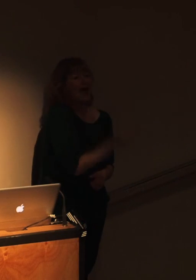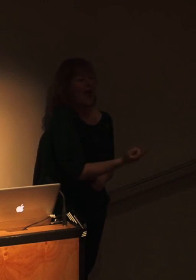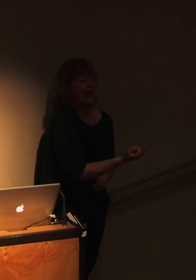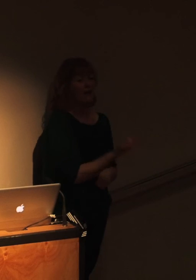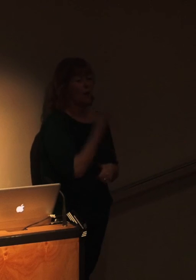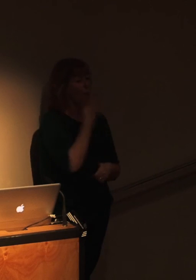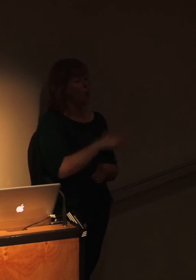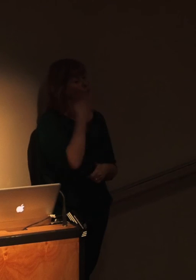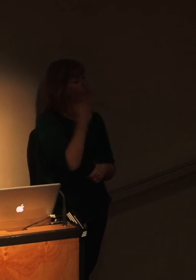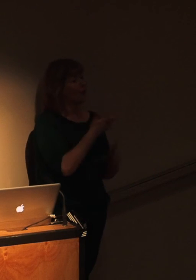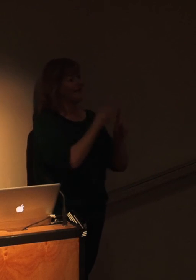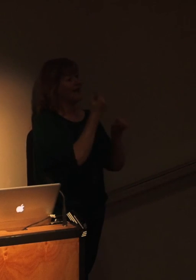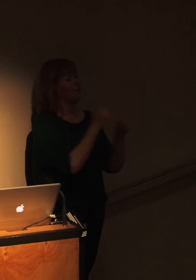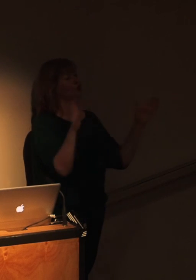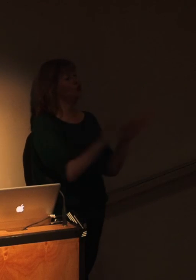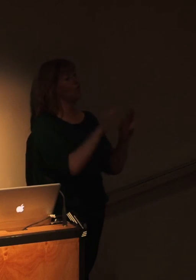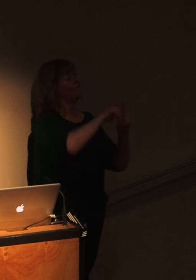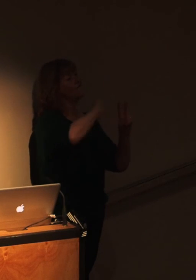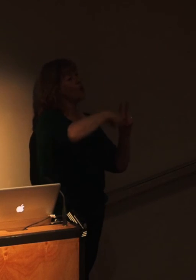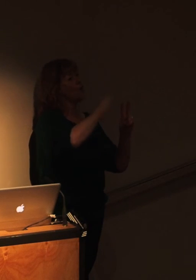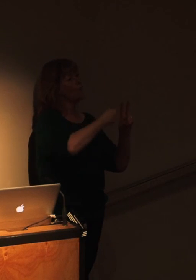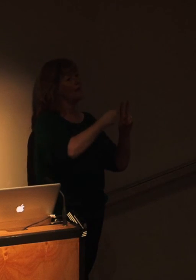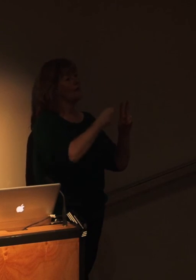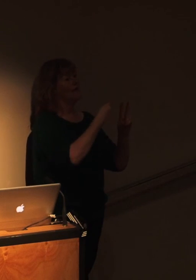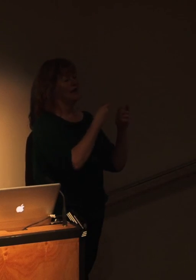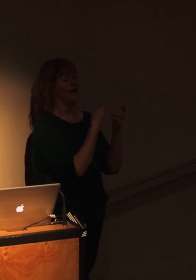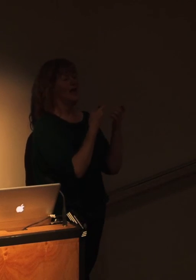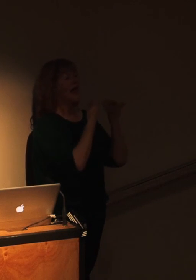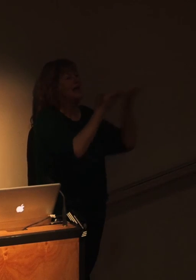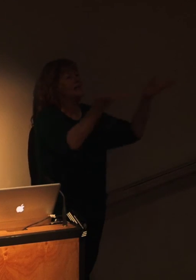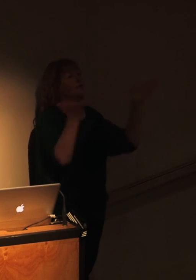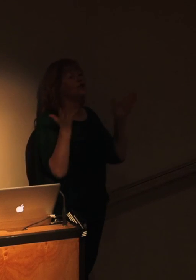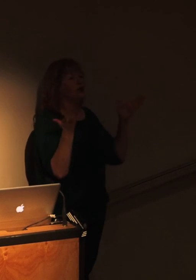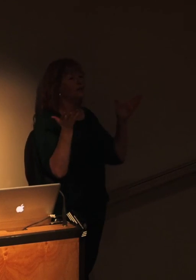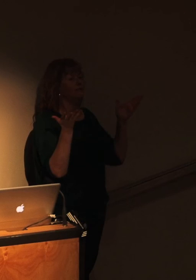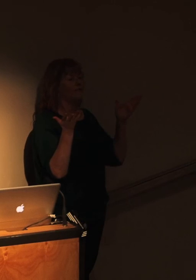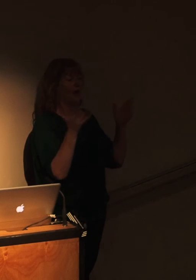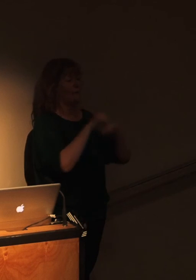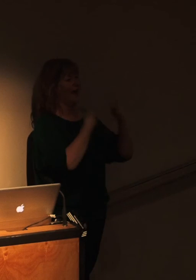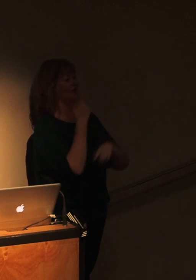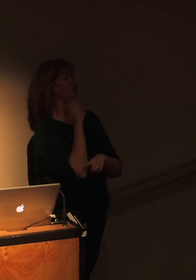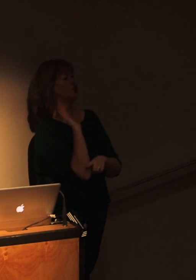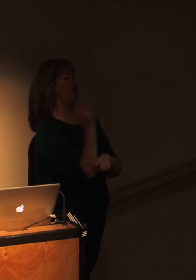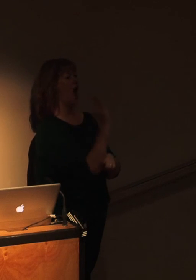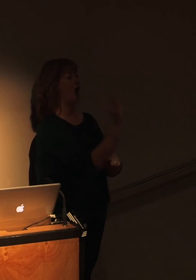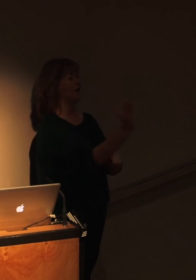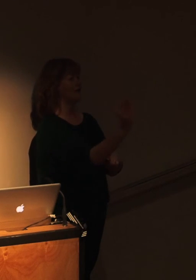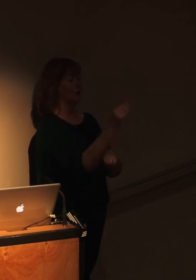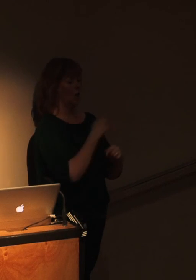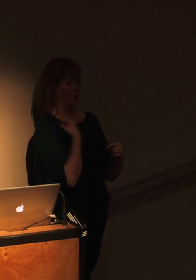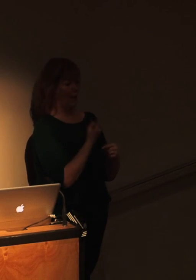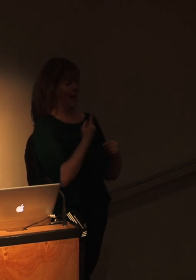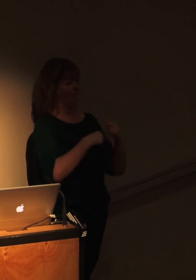playing at an exhibition that we have overseas called Planet Shark. And it's the biggest travelling exhibition on sharks. We built this exhibition